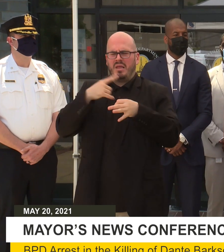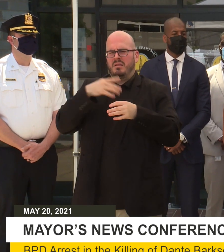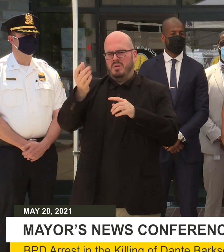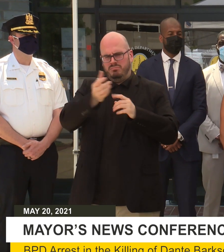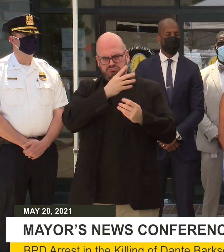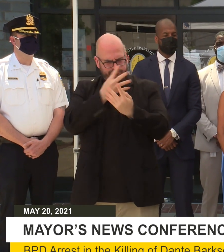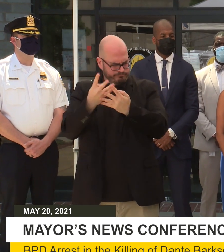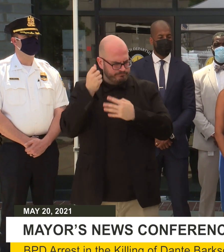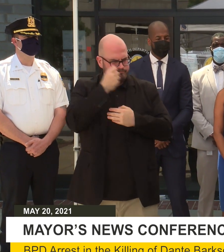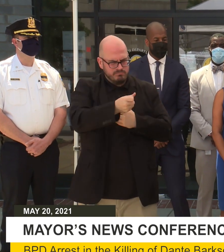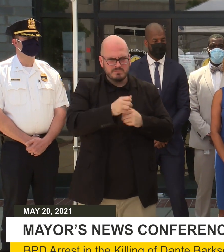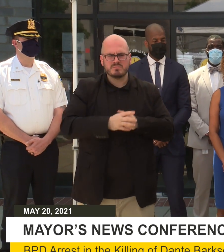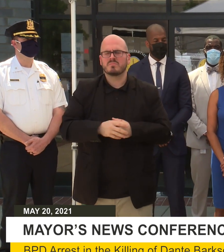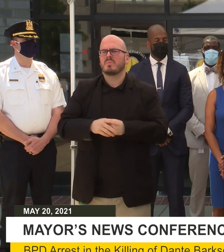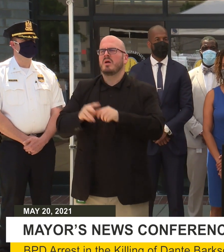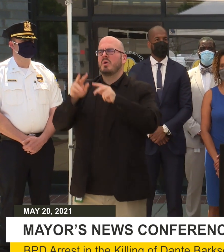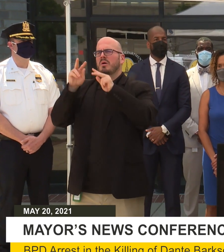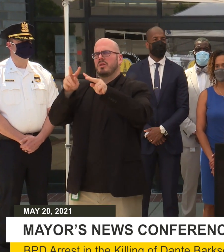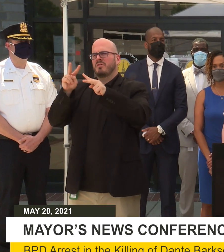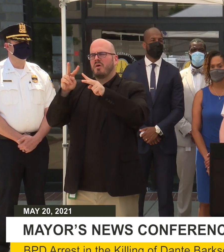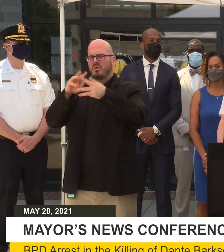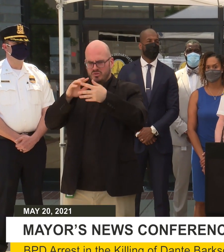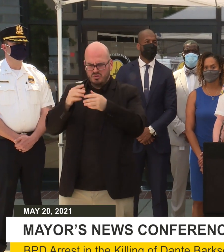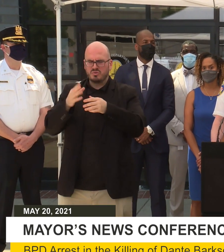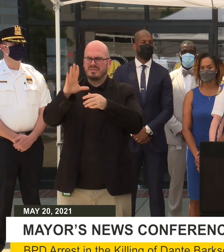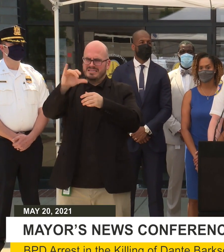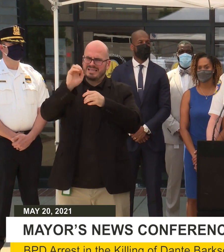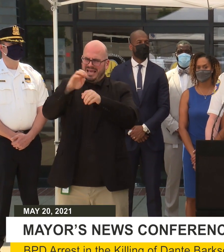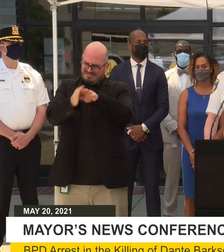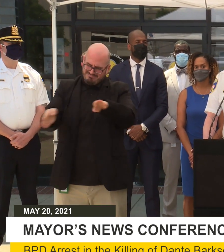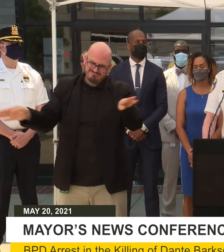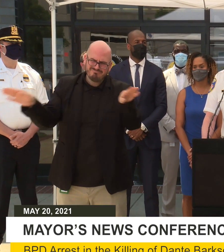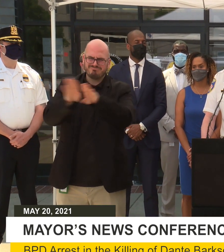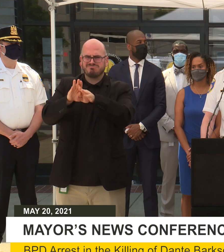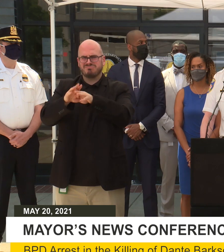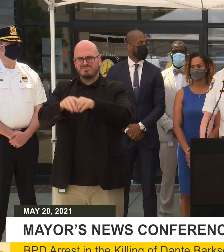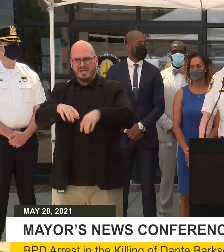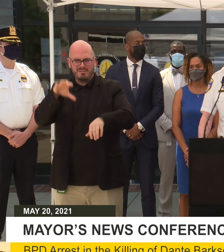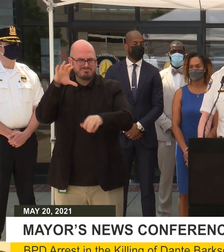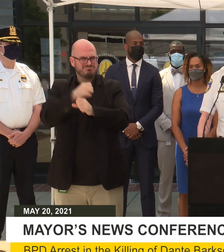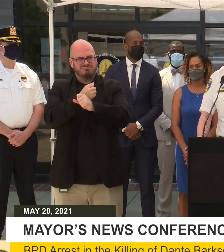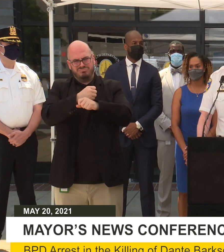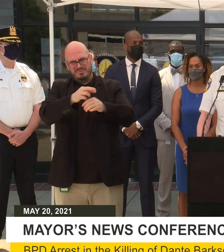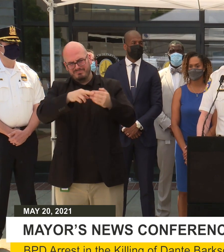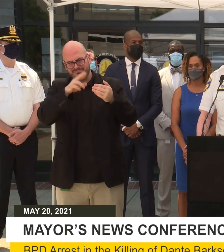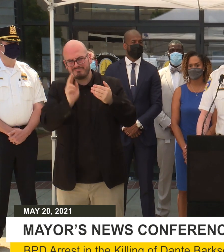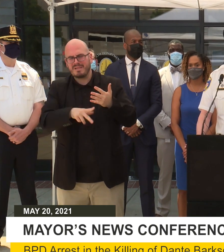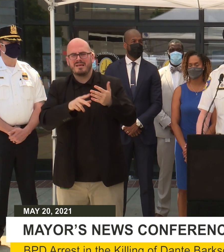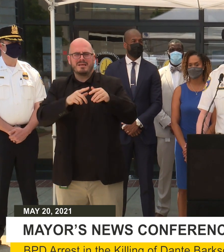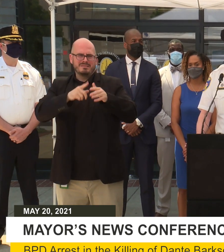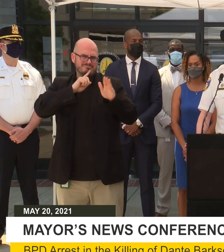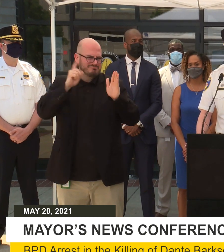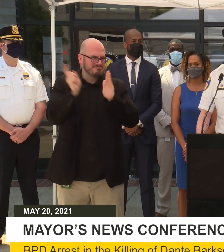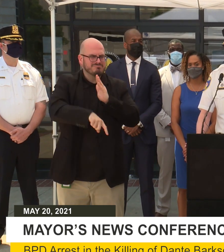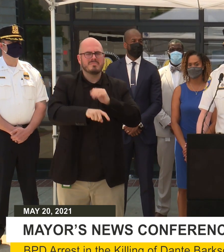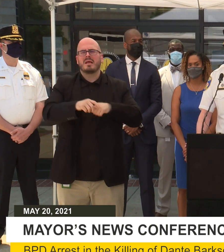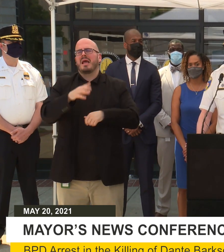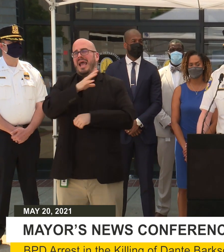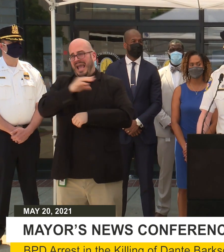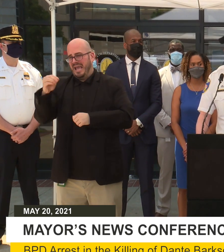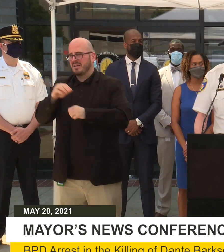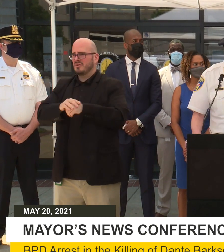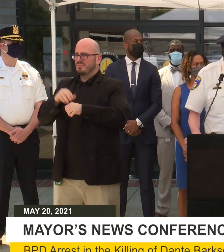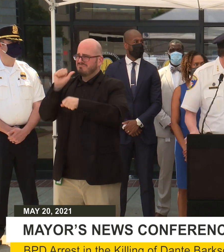office to bring this state to the conclusion or this case to conclusion and continue to tackle gun violence in the city of Baltimore.